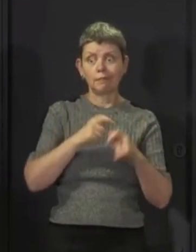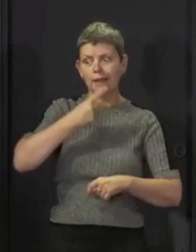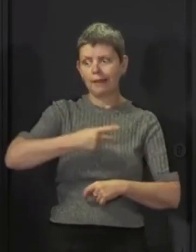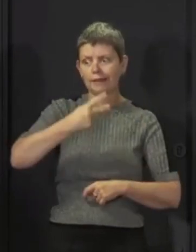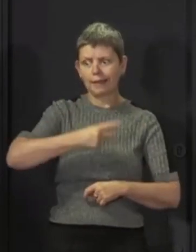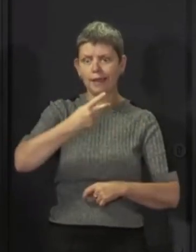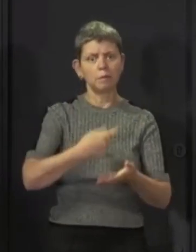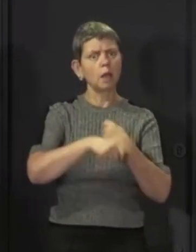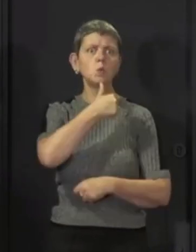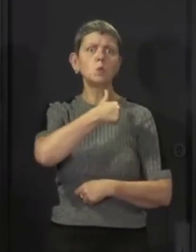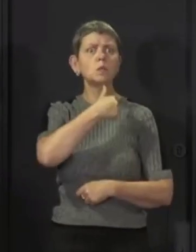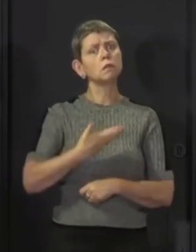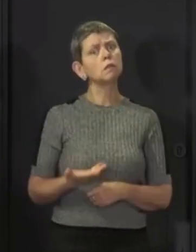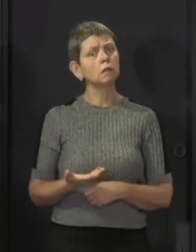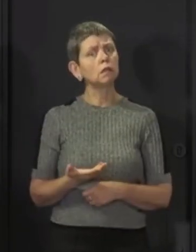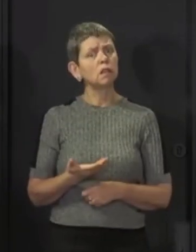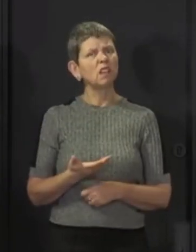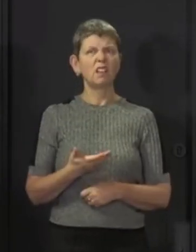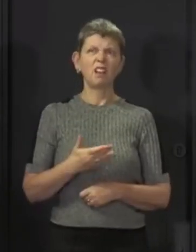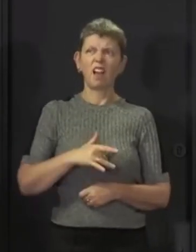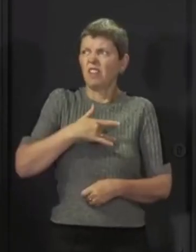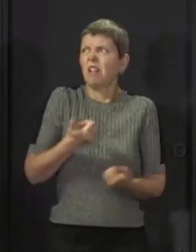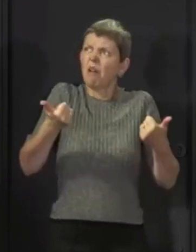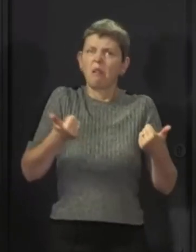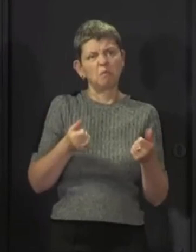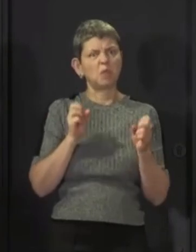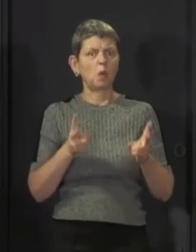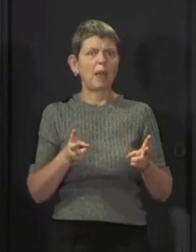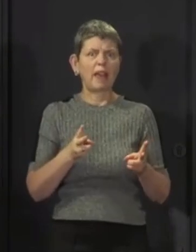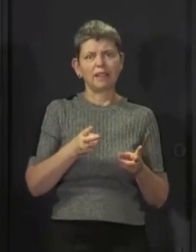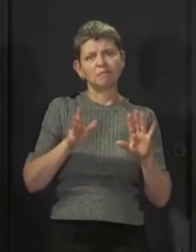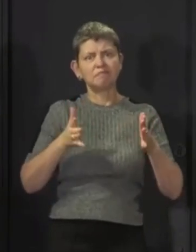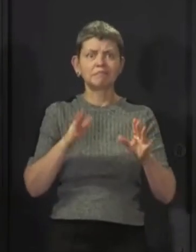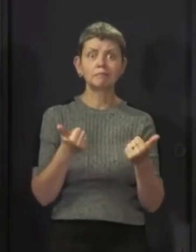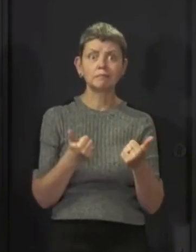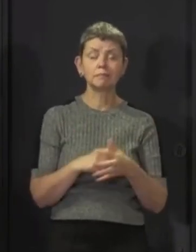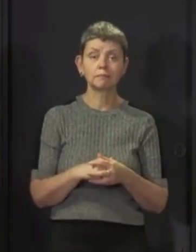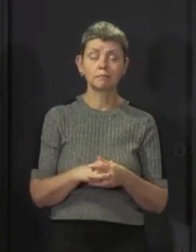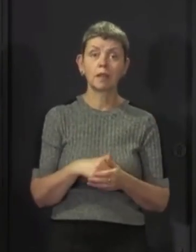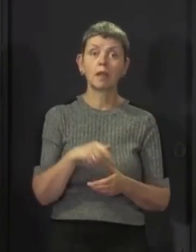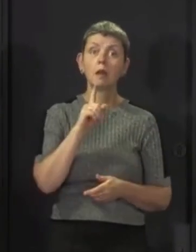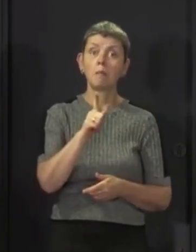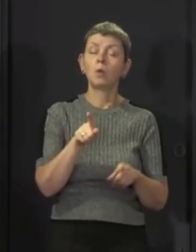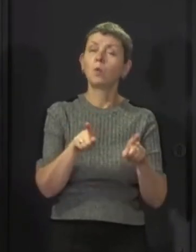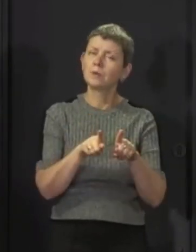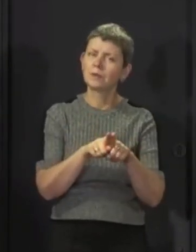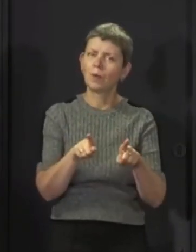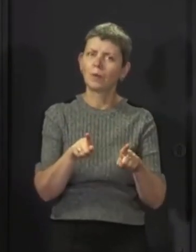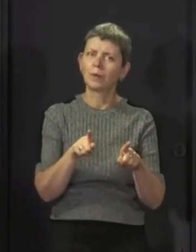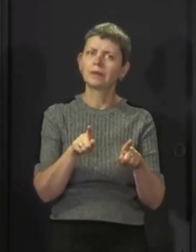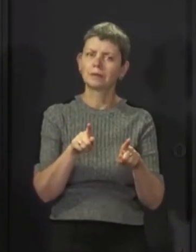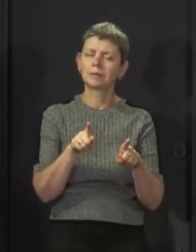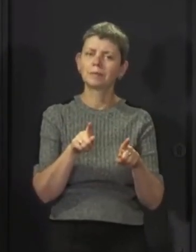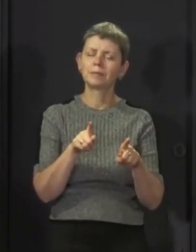You get used to it and it becomes less uncomfortable the more you do it. But the second and perhaps most important thing to reflect on is